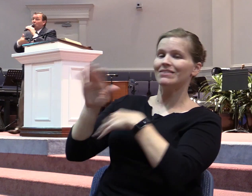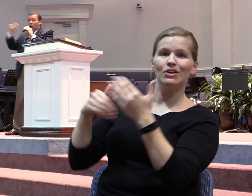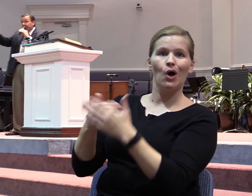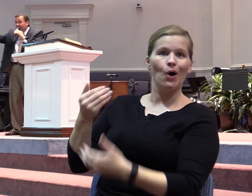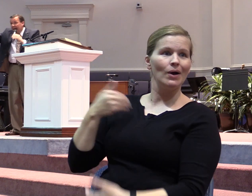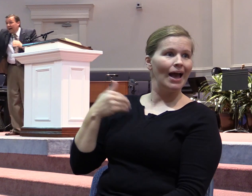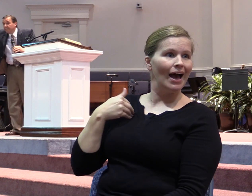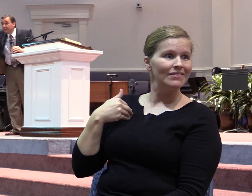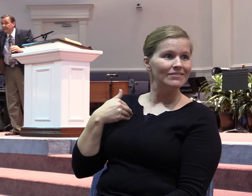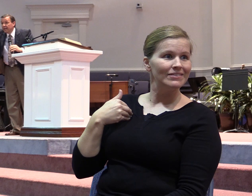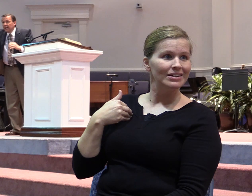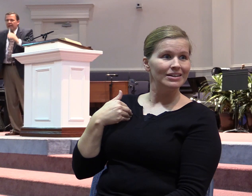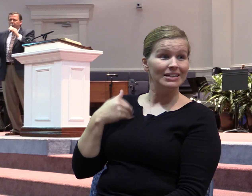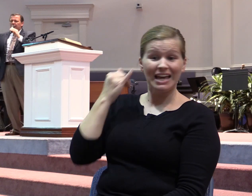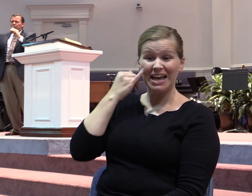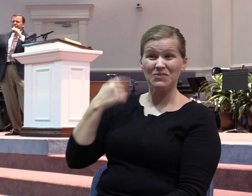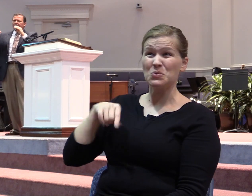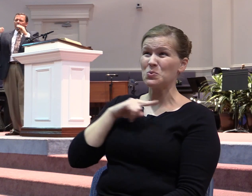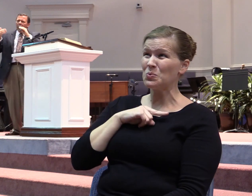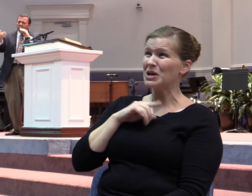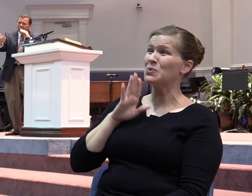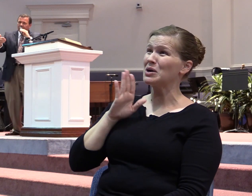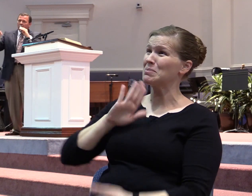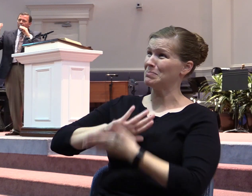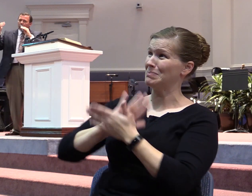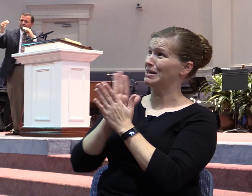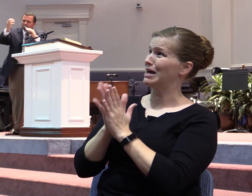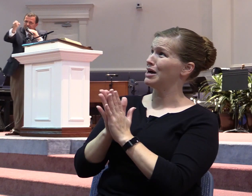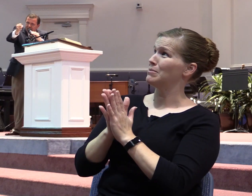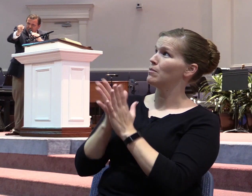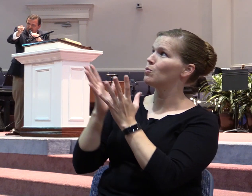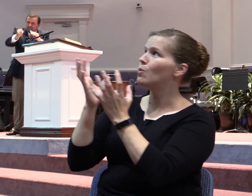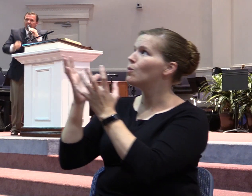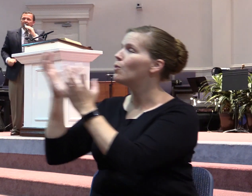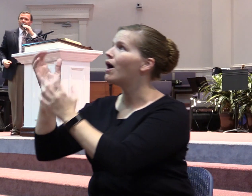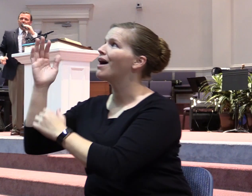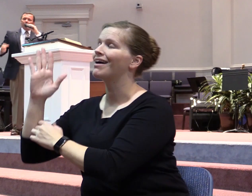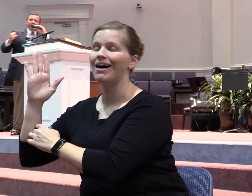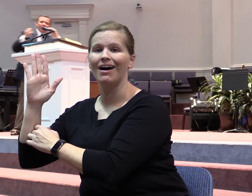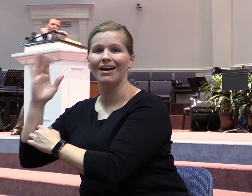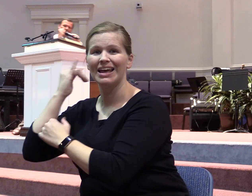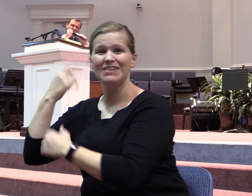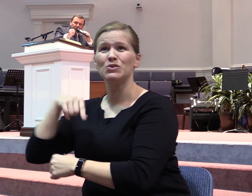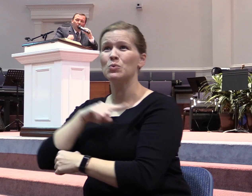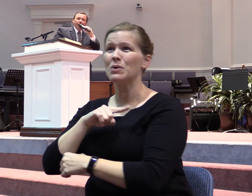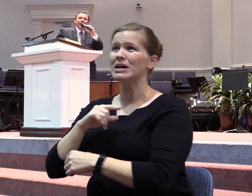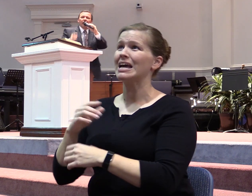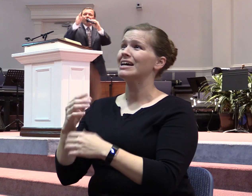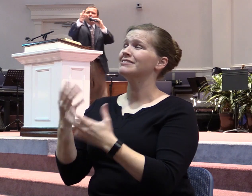we could have. If we would get hungry for it, we could possess it. If we would get greedy for it, if your